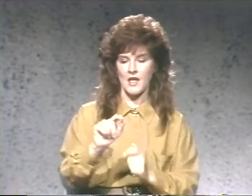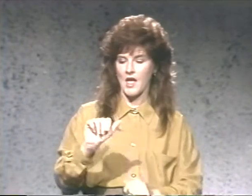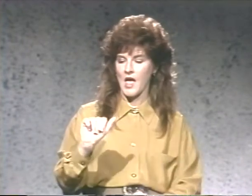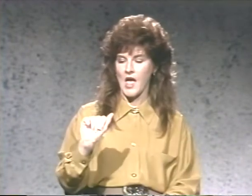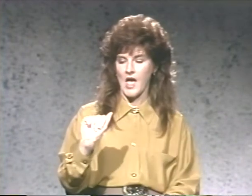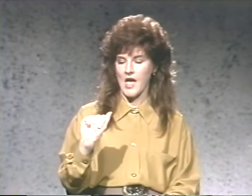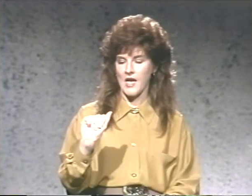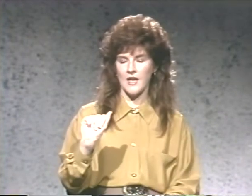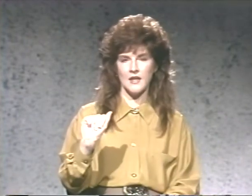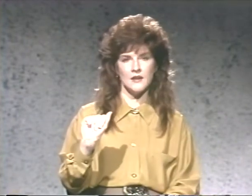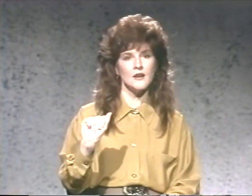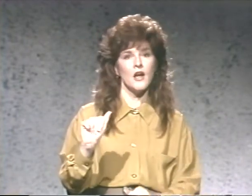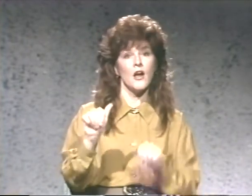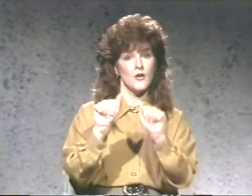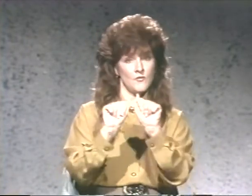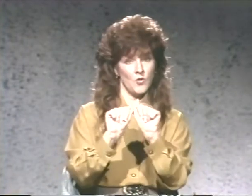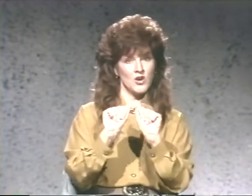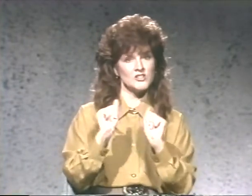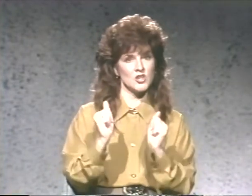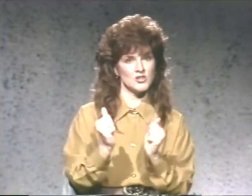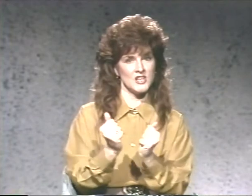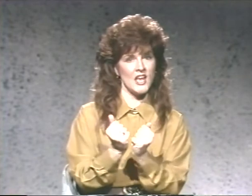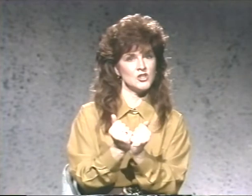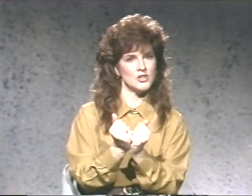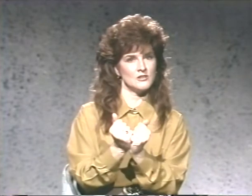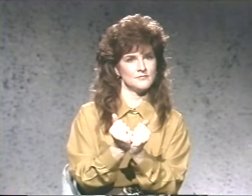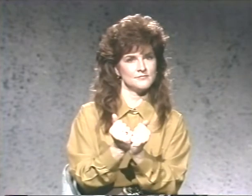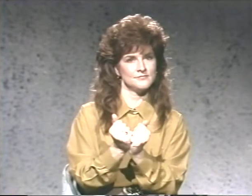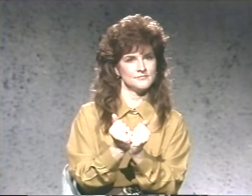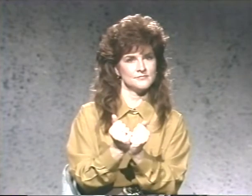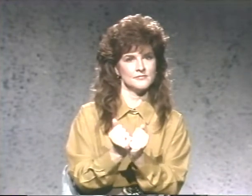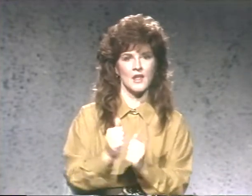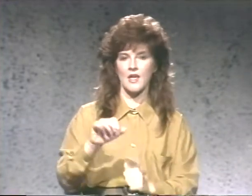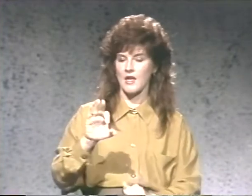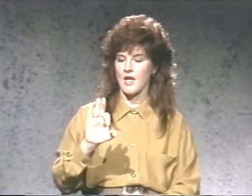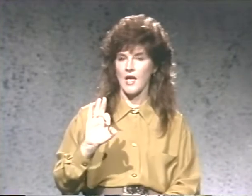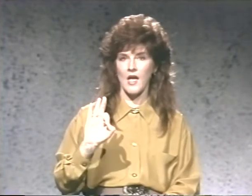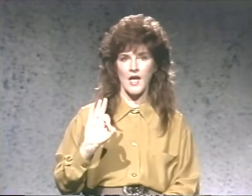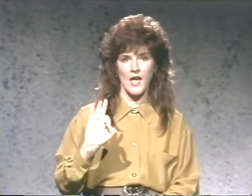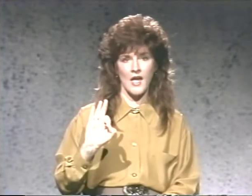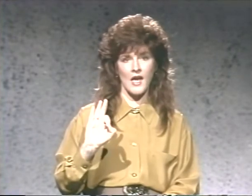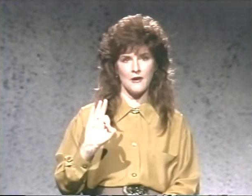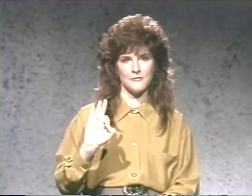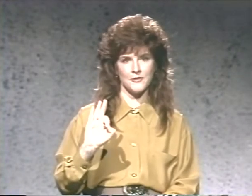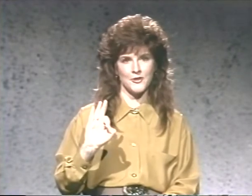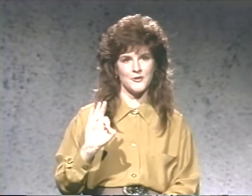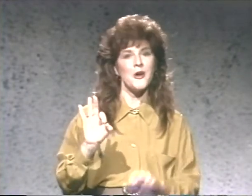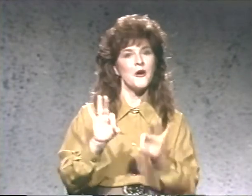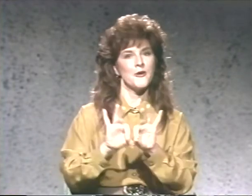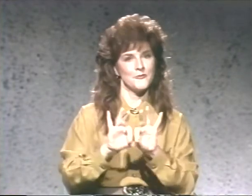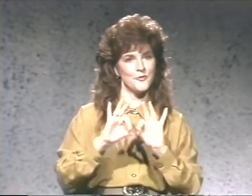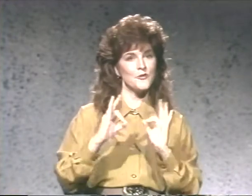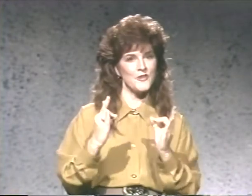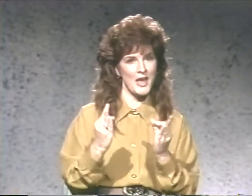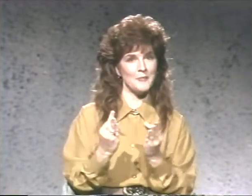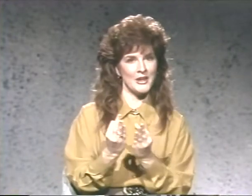A for association, F for family.